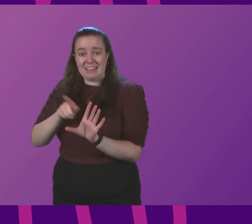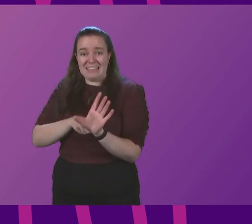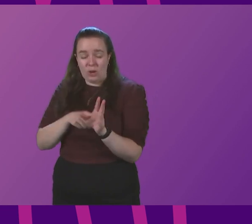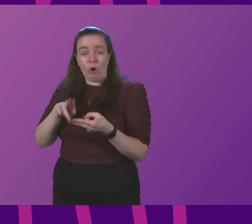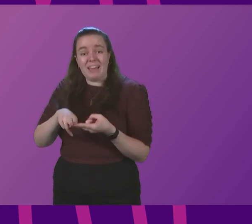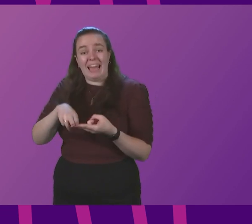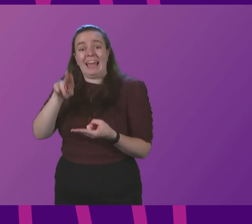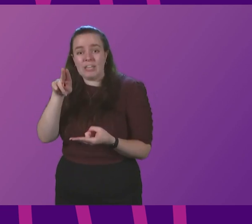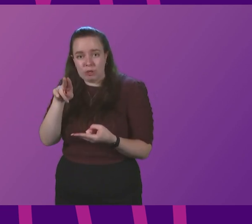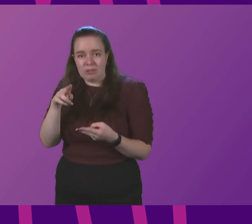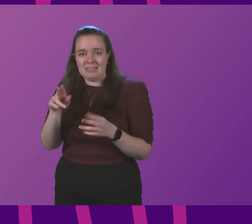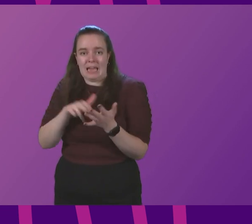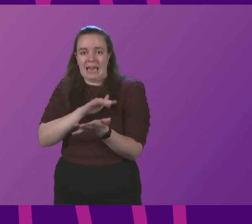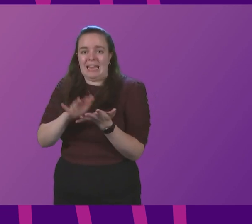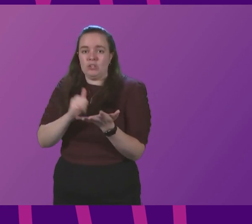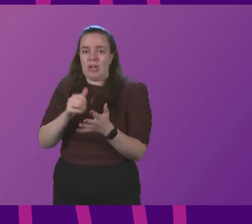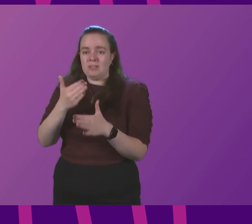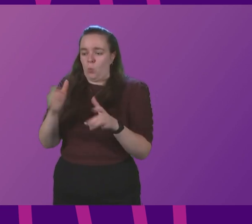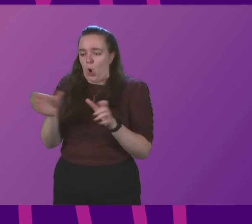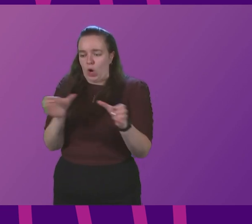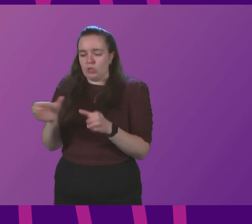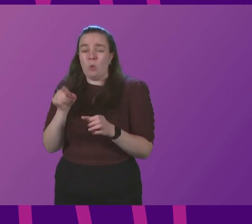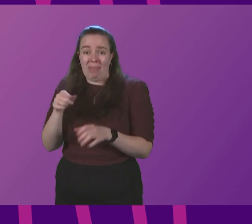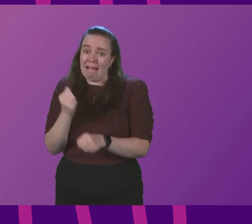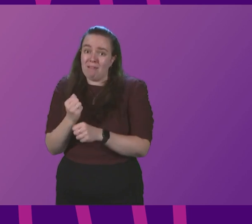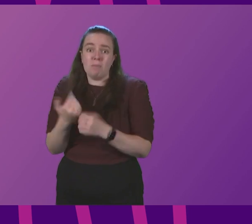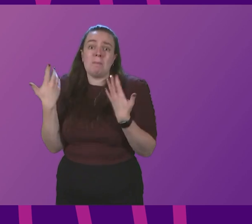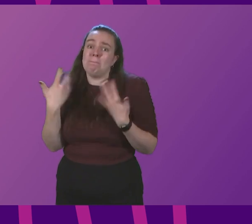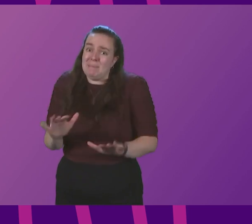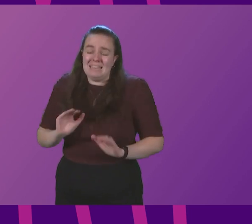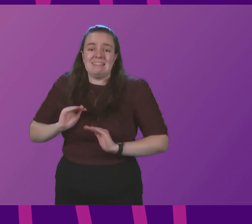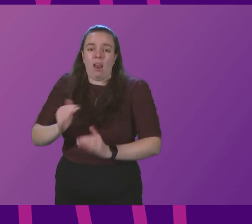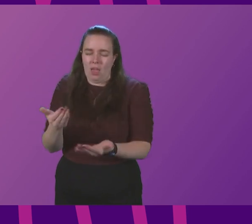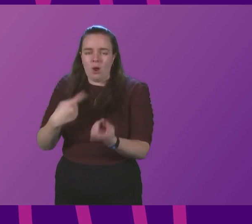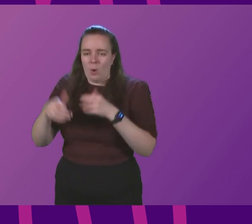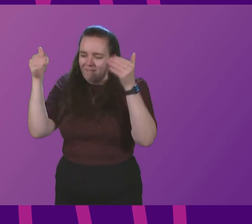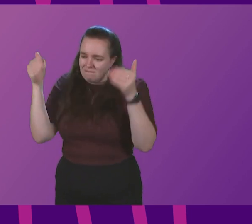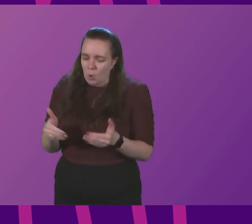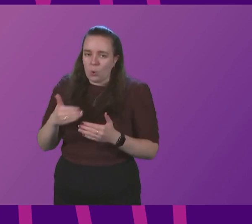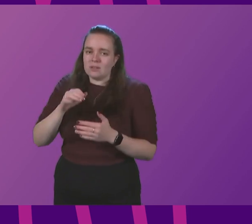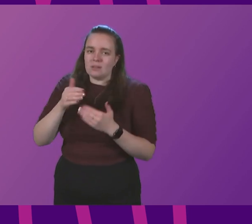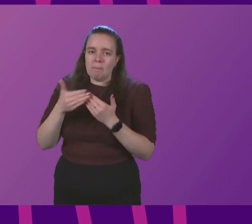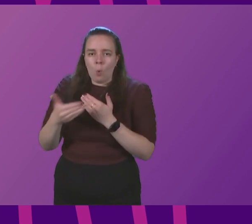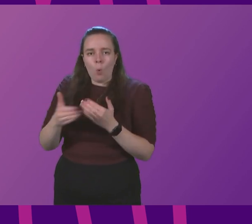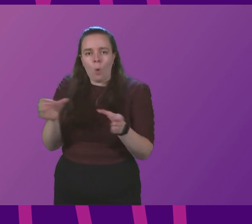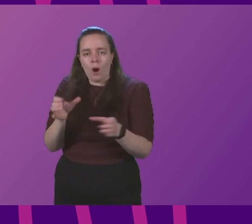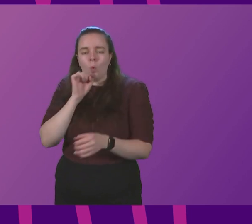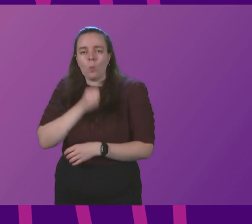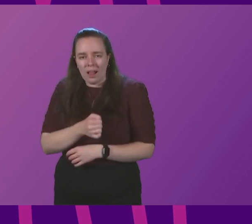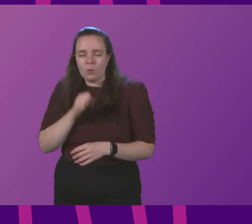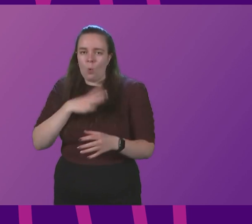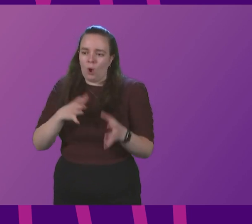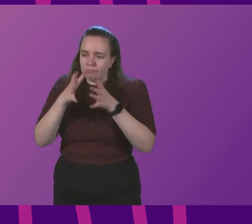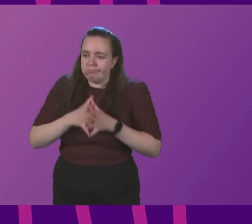increasing NHS workforce. So that is what this government has delivered. It is what we are focused on delivering more of. We are looking to accelerate